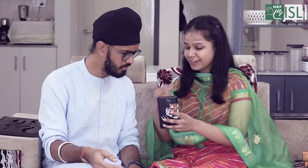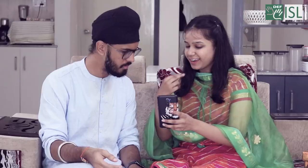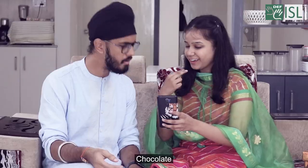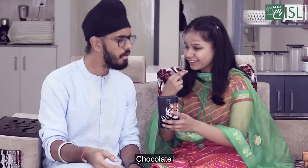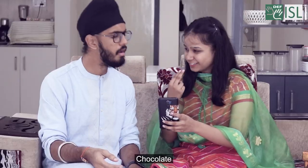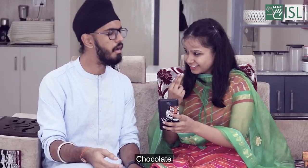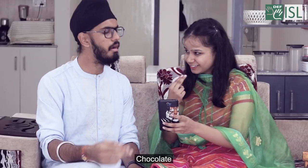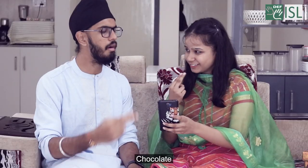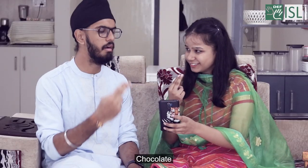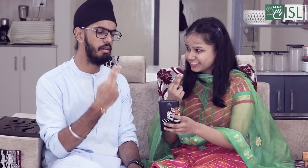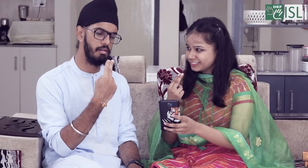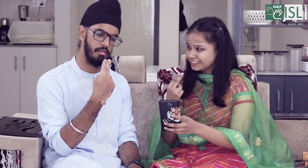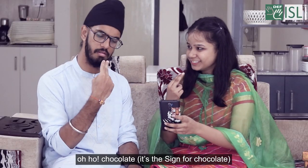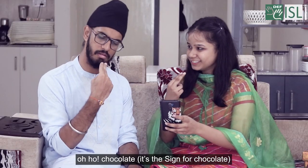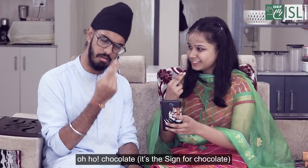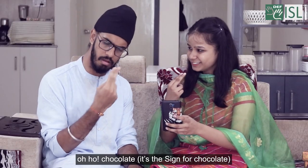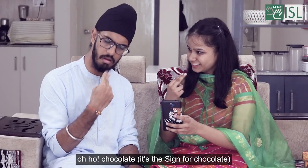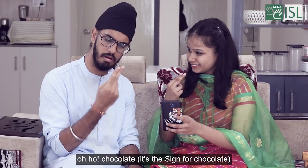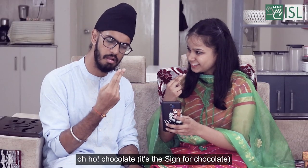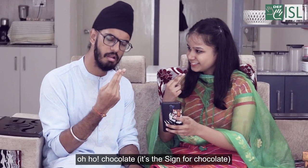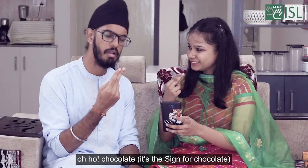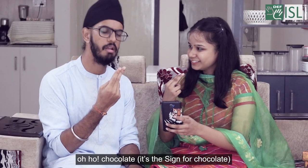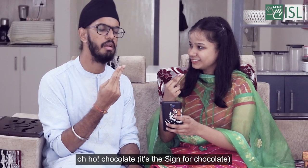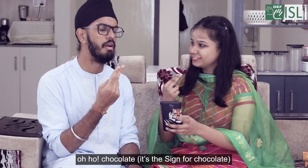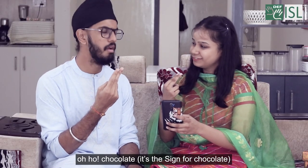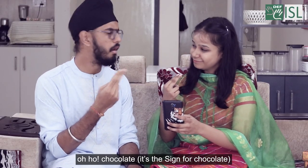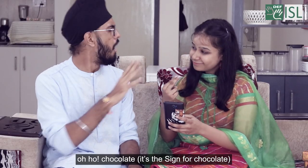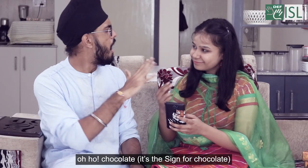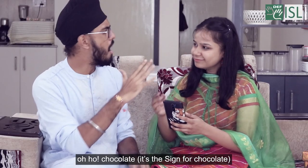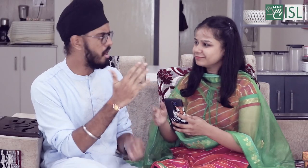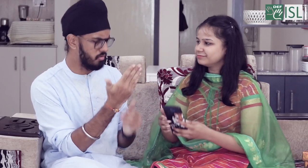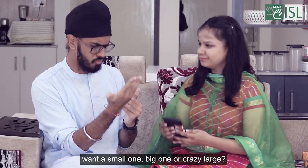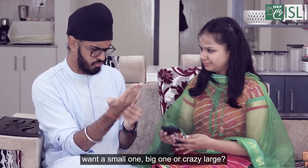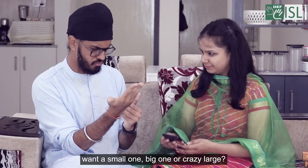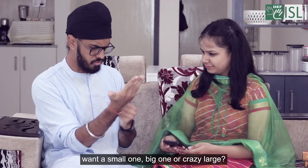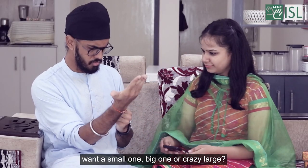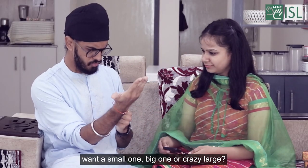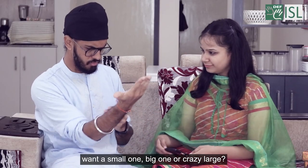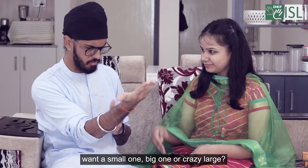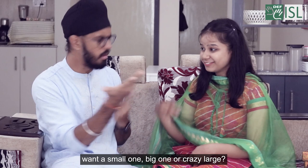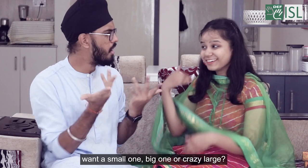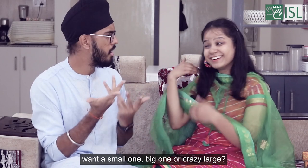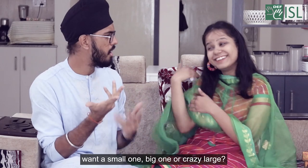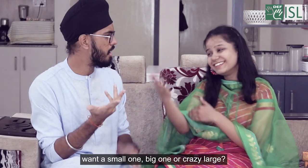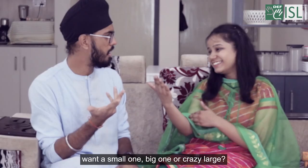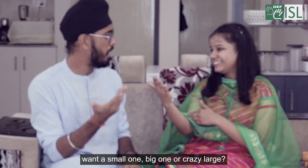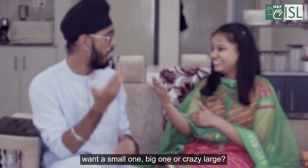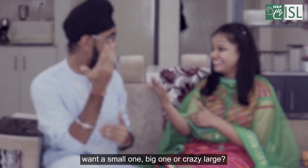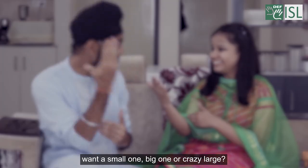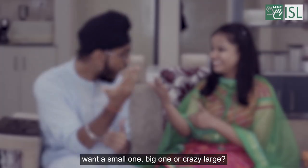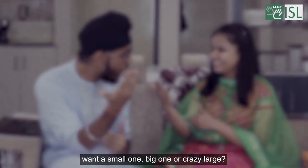Chocolate. Chocolate. chocolate. It's sign. Okay. Small one, yeah? Big one? Big one.